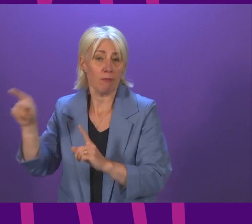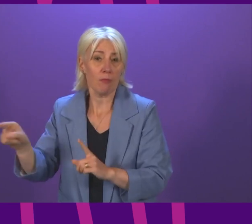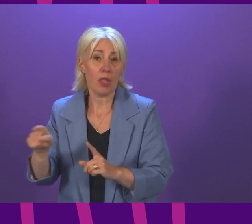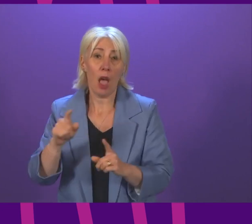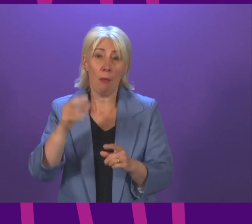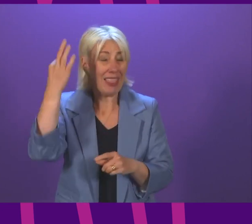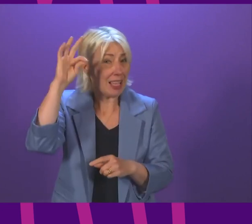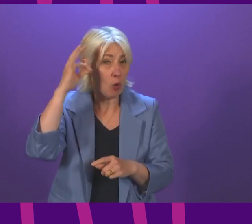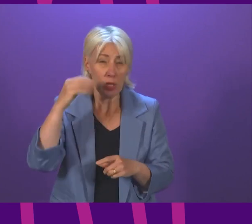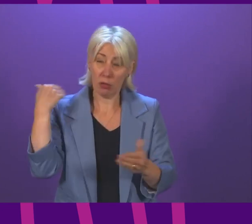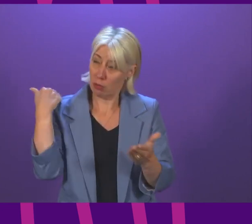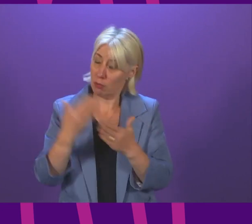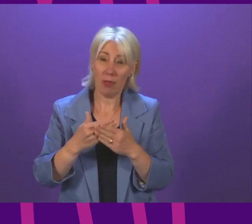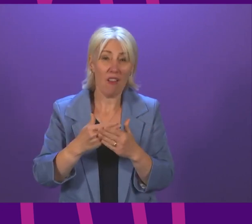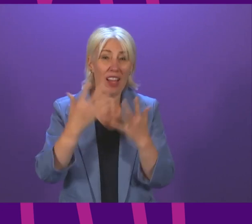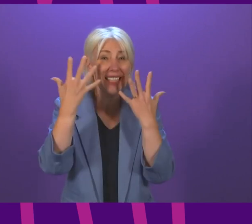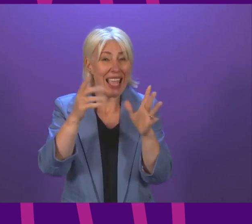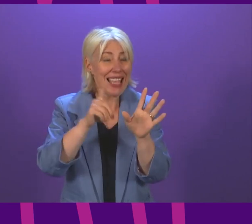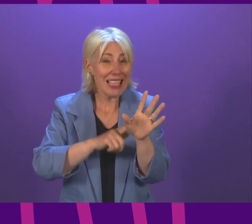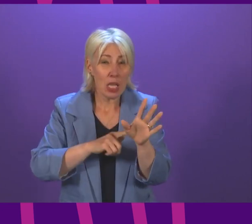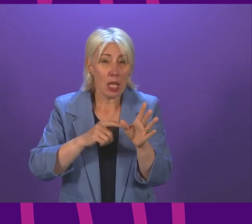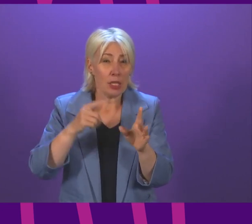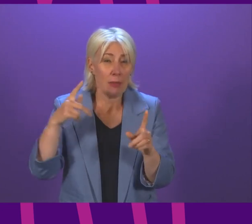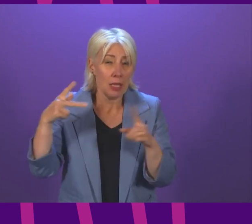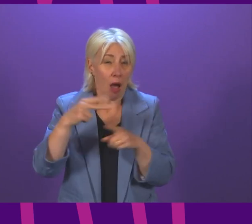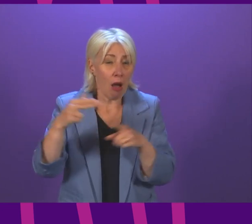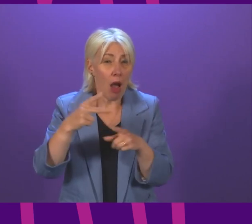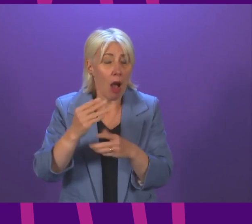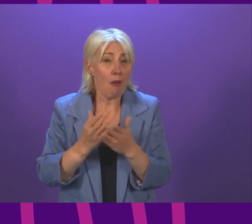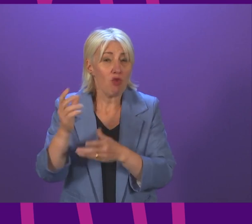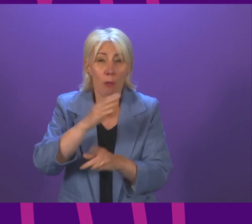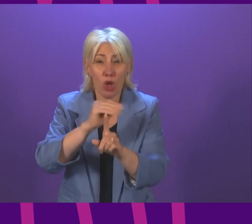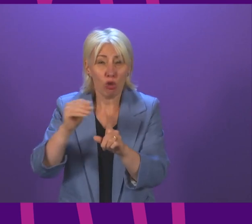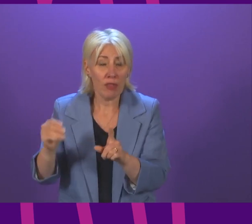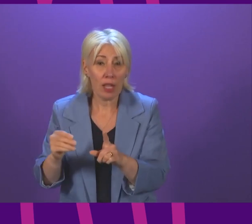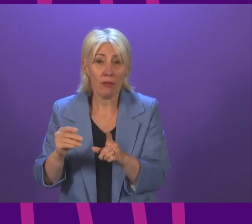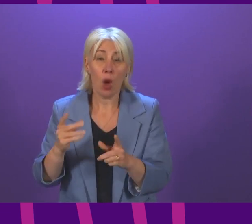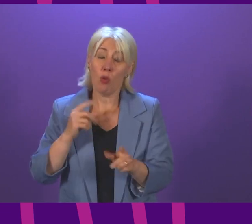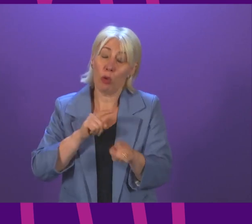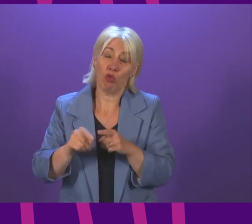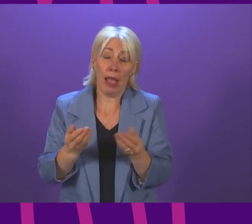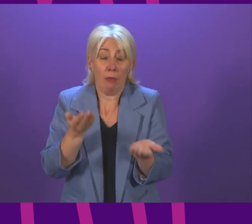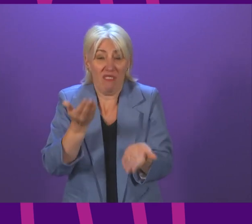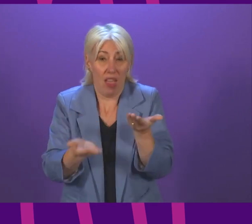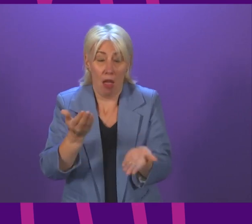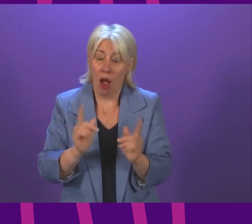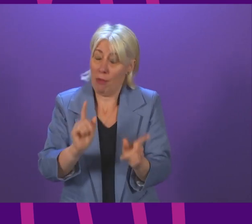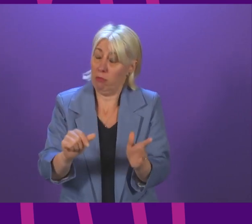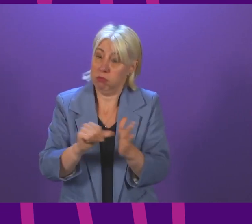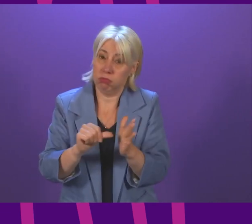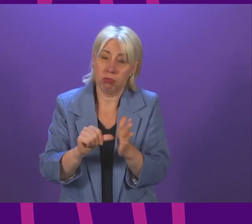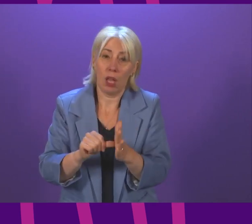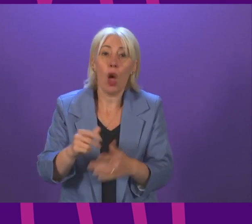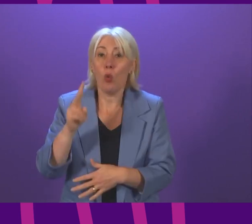Tory austerity we sought to treat local government as fairly as possible and we will continue to do that but whether it's austerity or Brexit